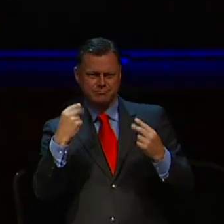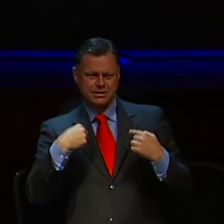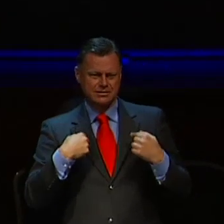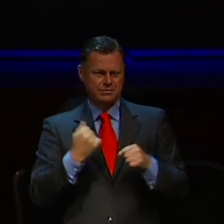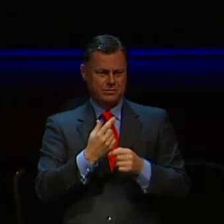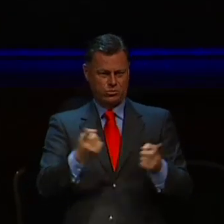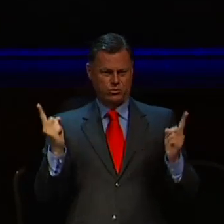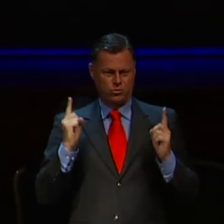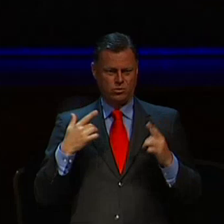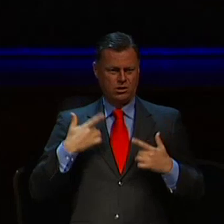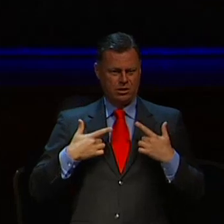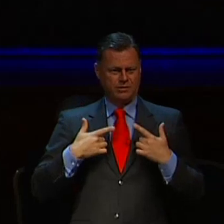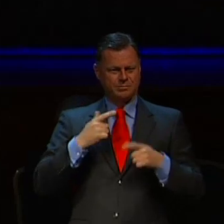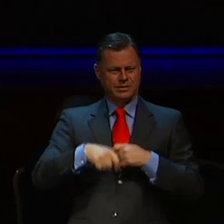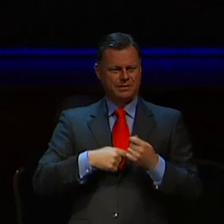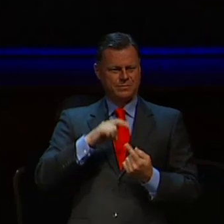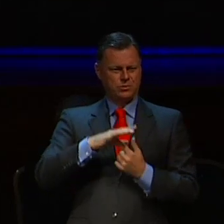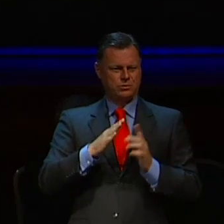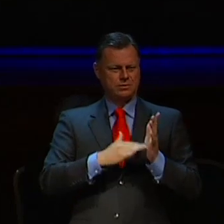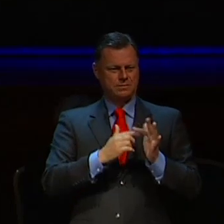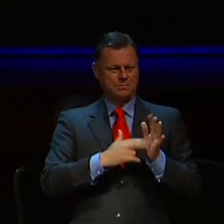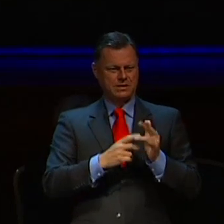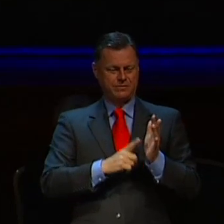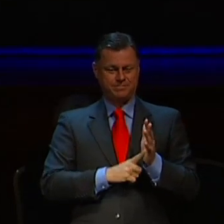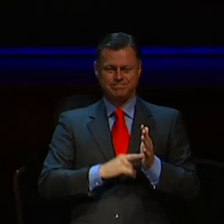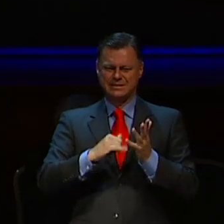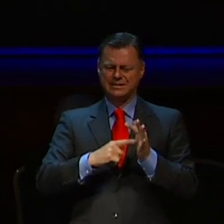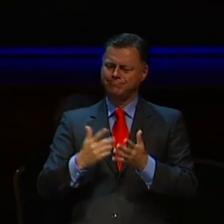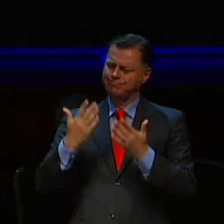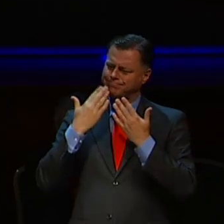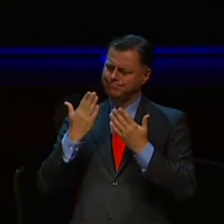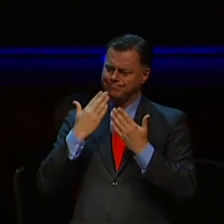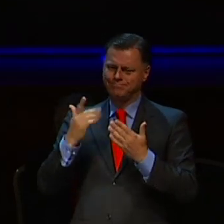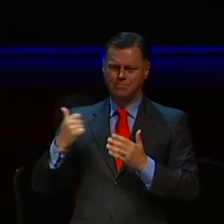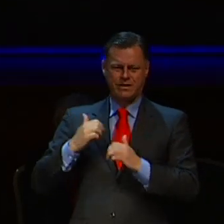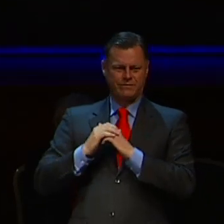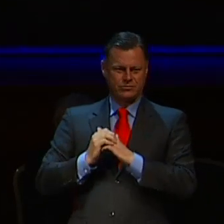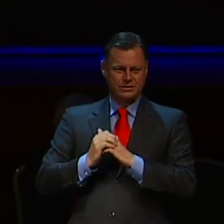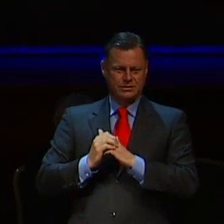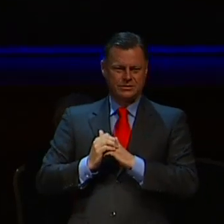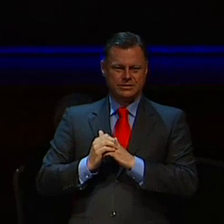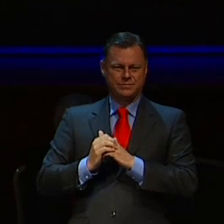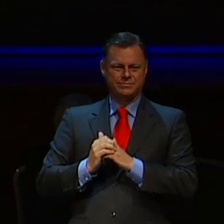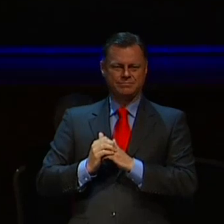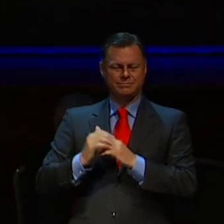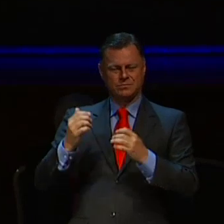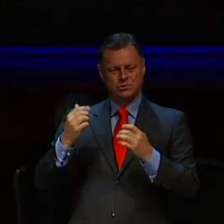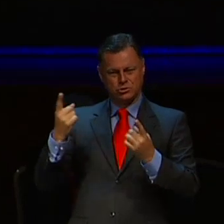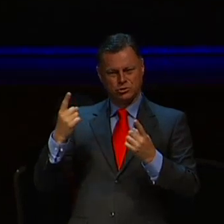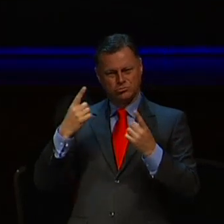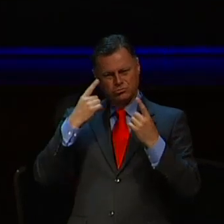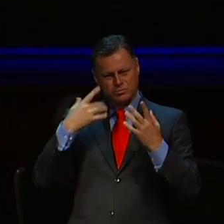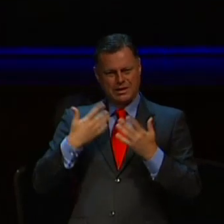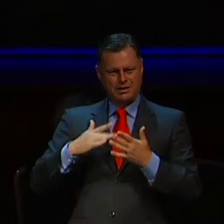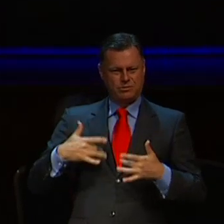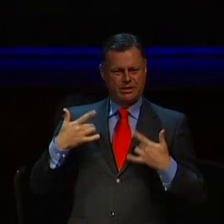every one of our lives meaningful. Thank you Stella for being my friend, and for showing me how to live with pride as a